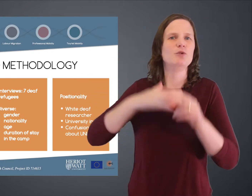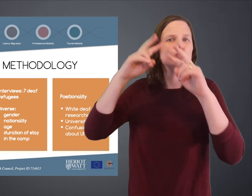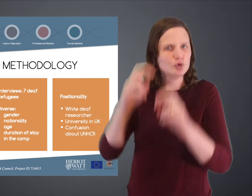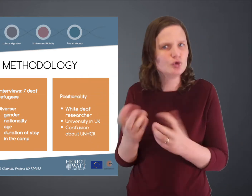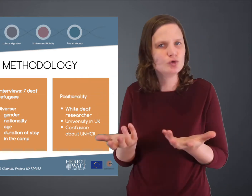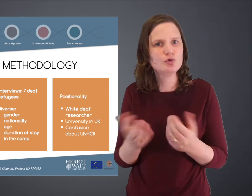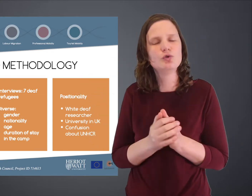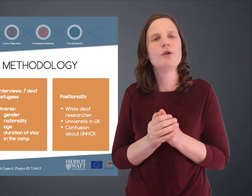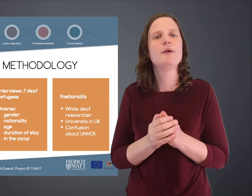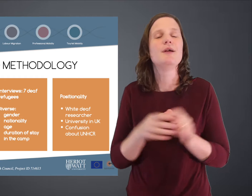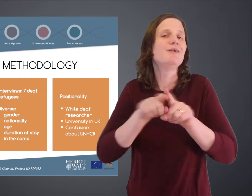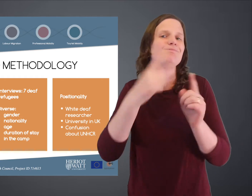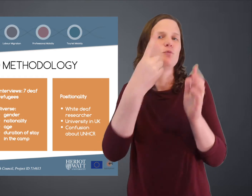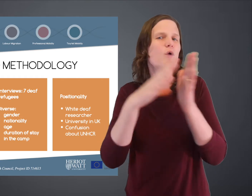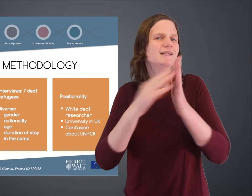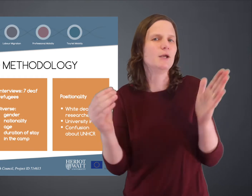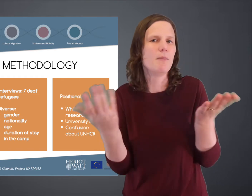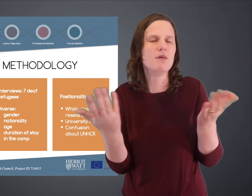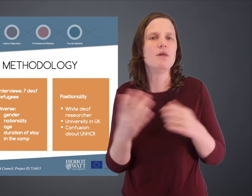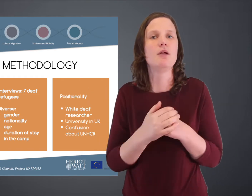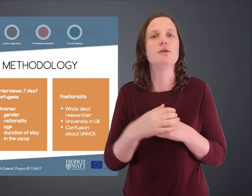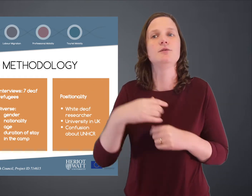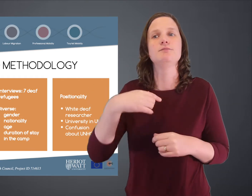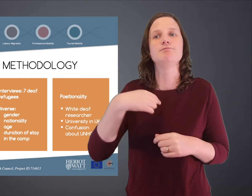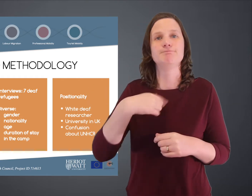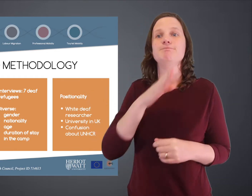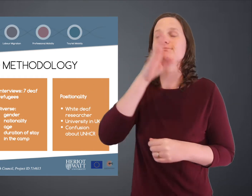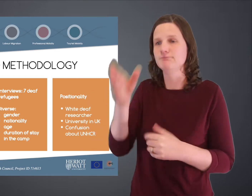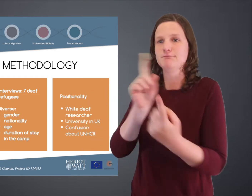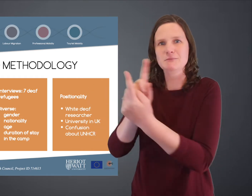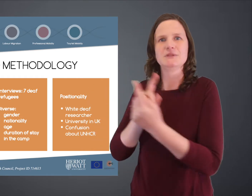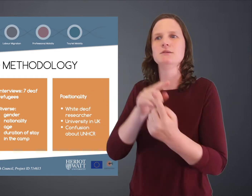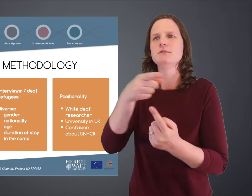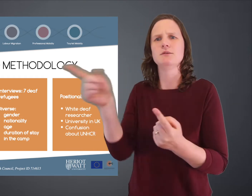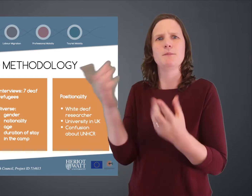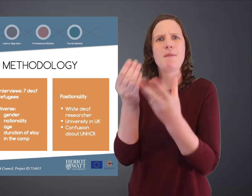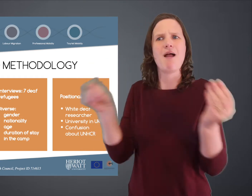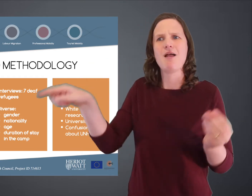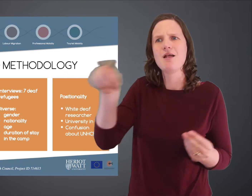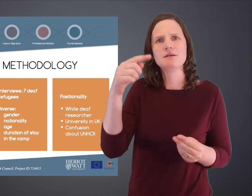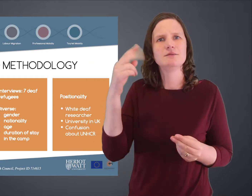my participants' perceptions and my research. So, for example, when I went to meet the participants,